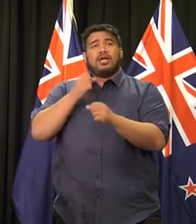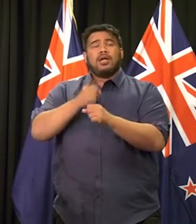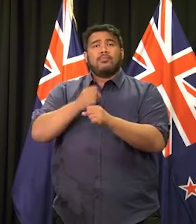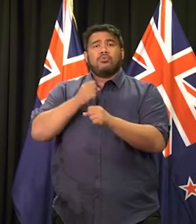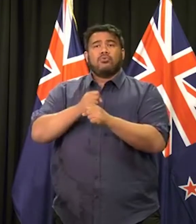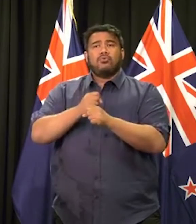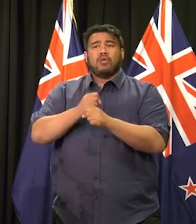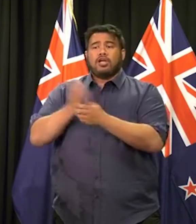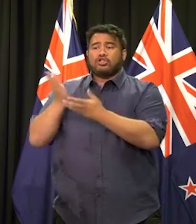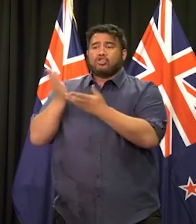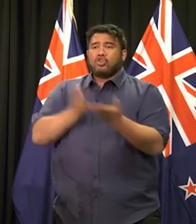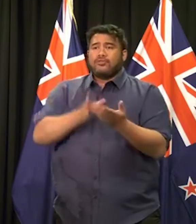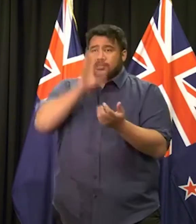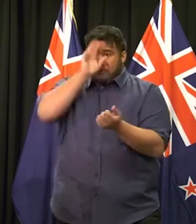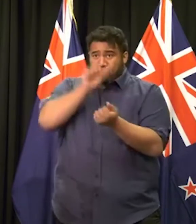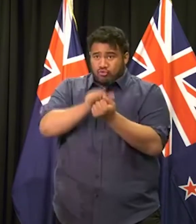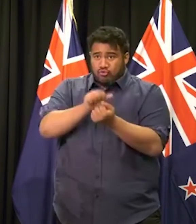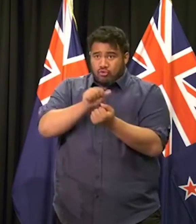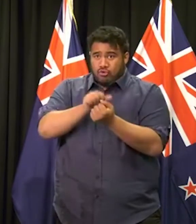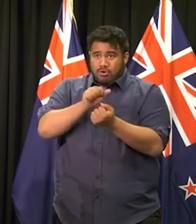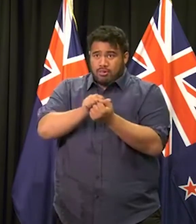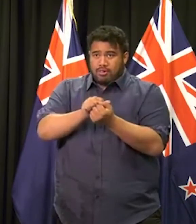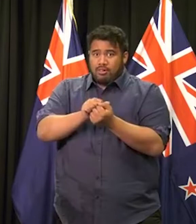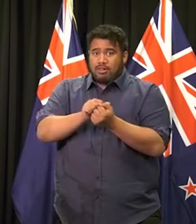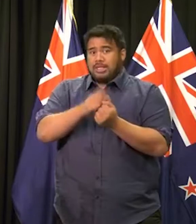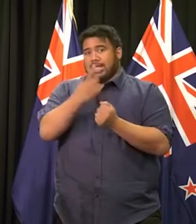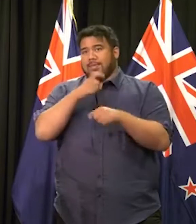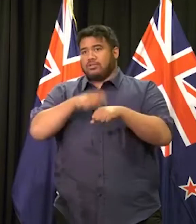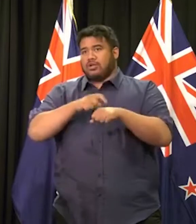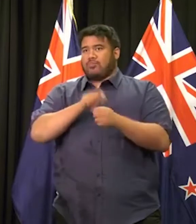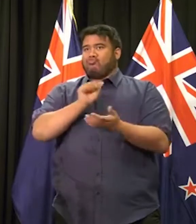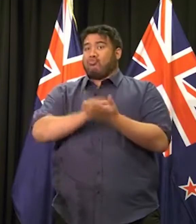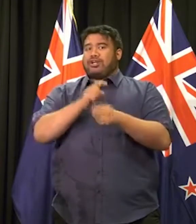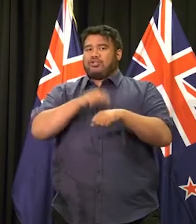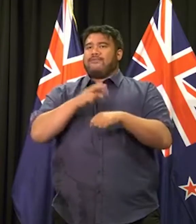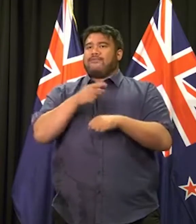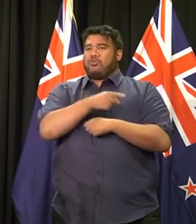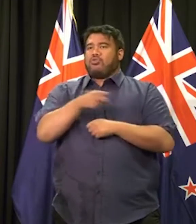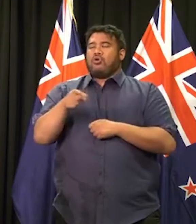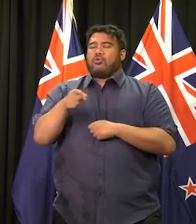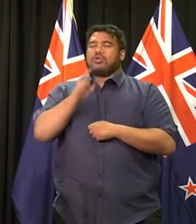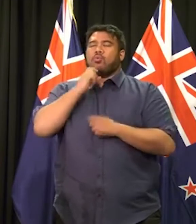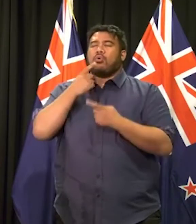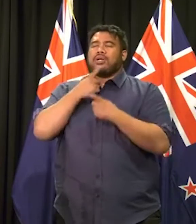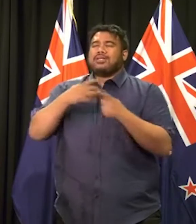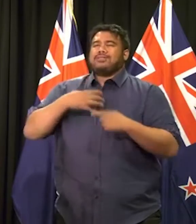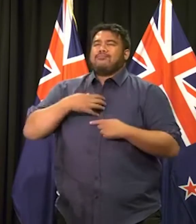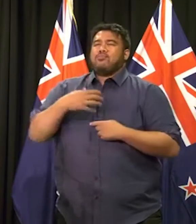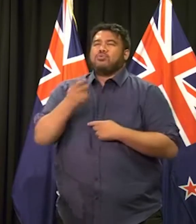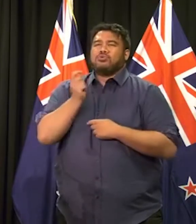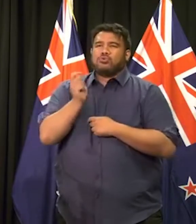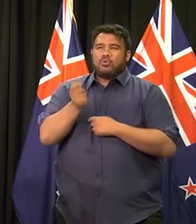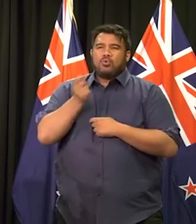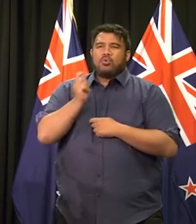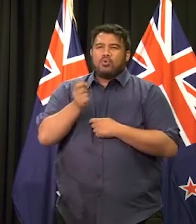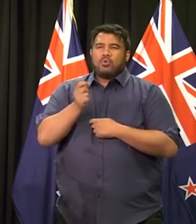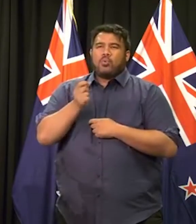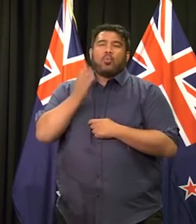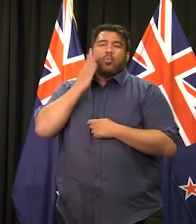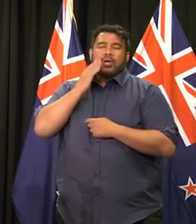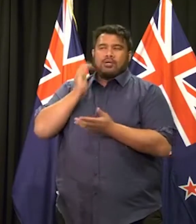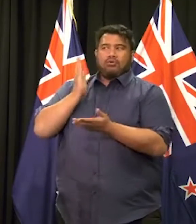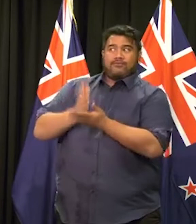are being considered actively now. I will announce more about that when we are in a position to confirm